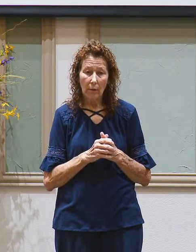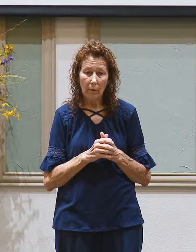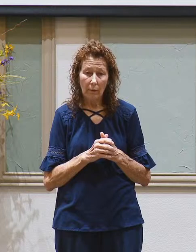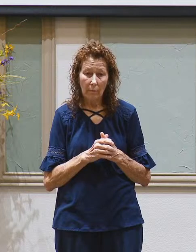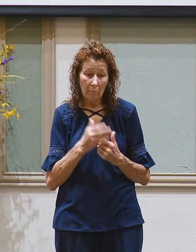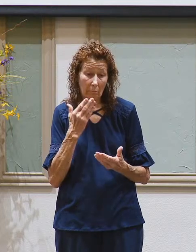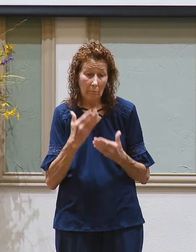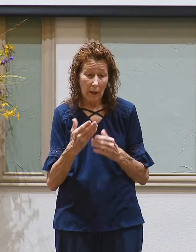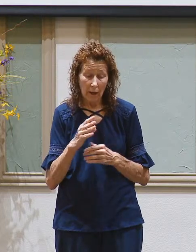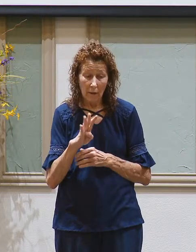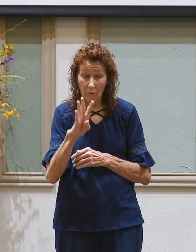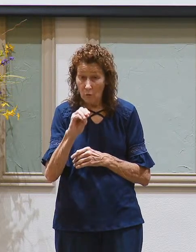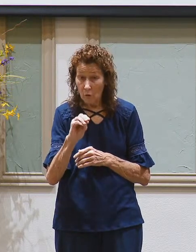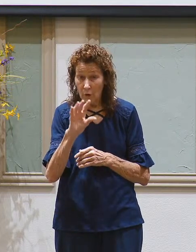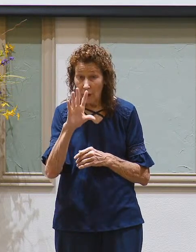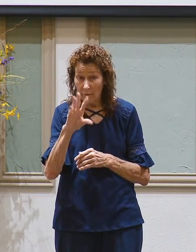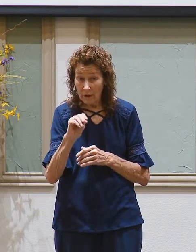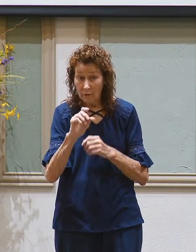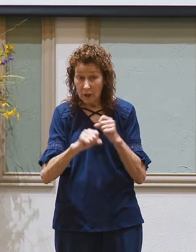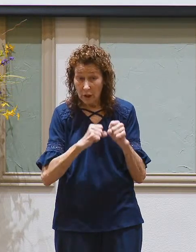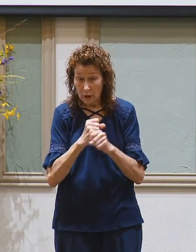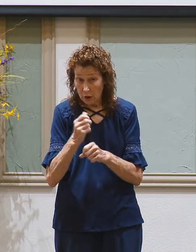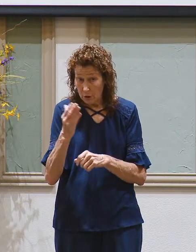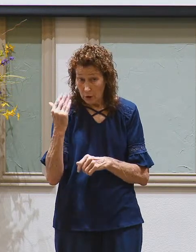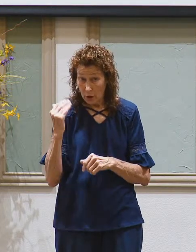maybe 40, 50 years ago.